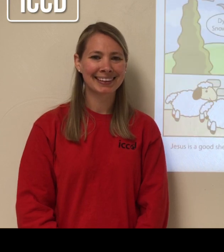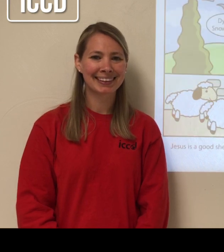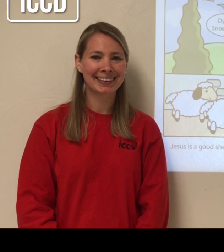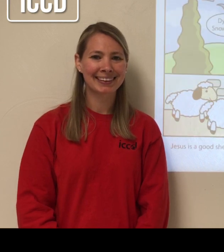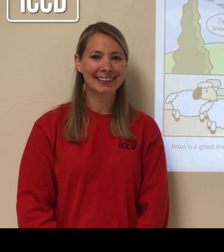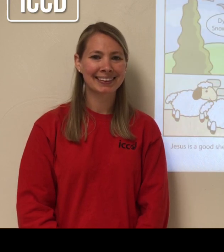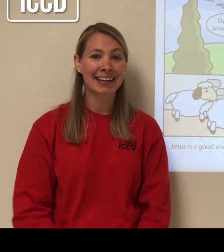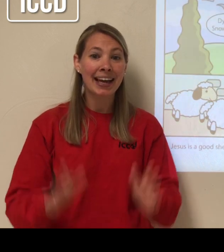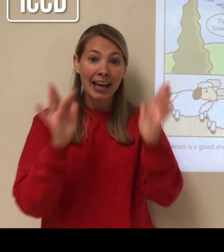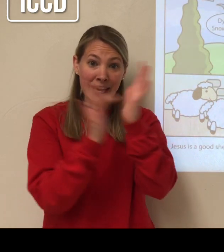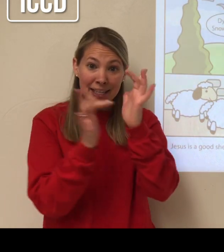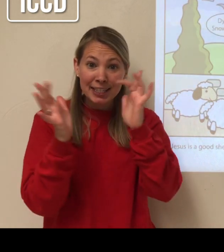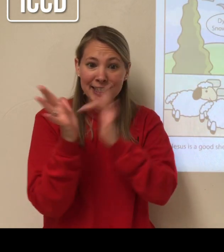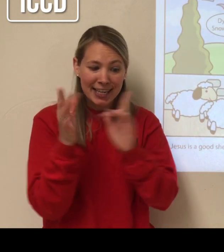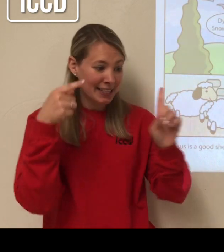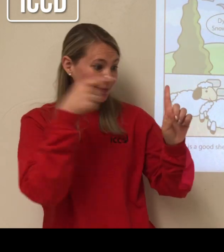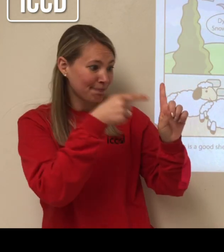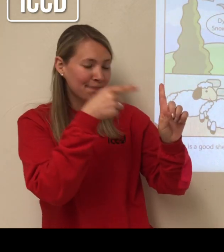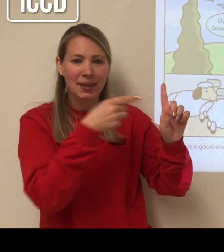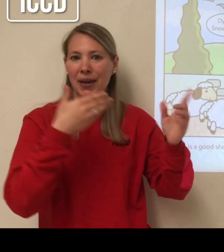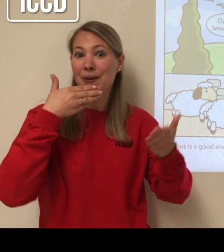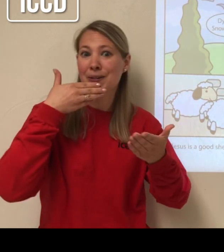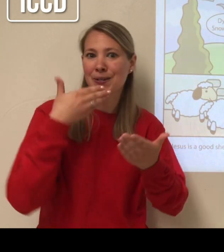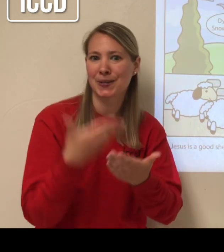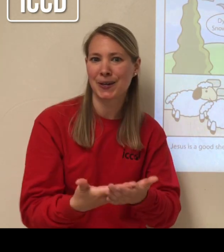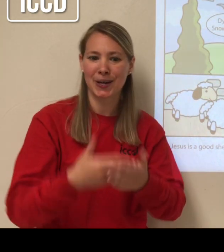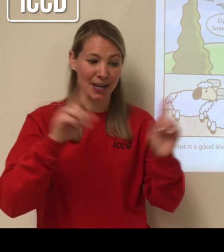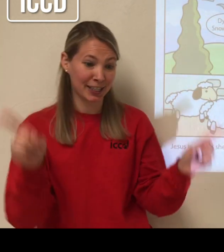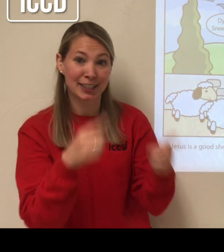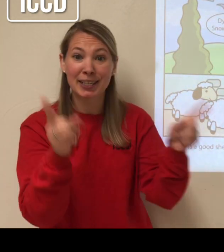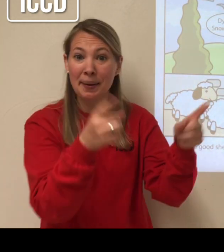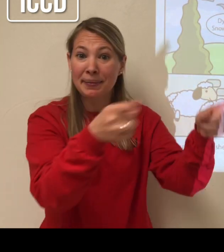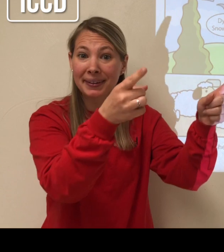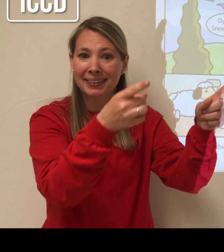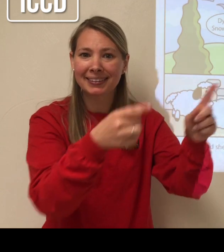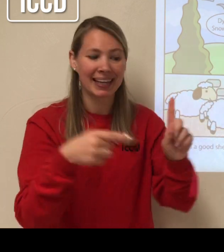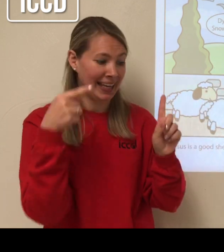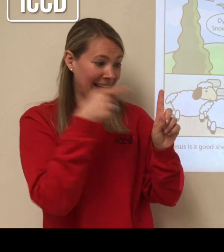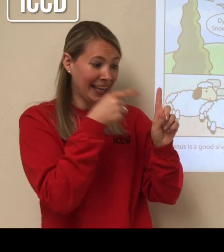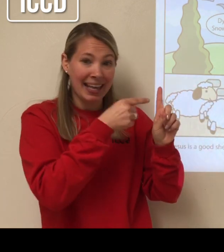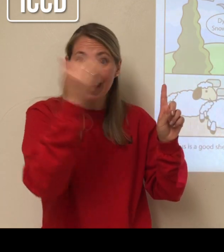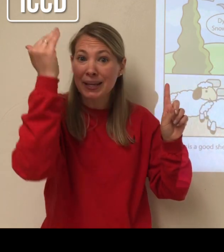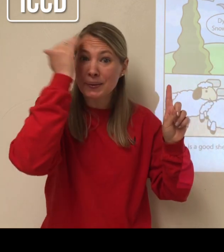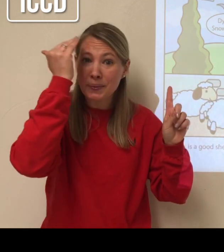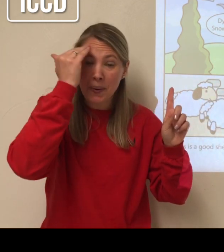Jesus is a good shepherd. He knows each of his little sheep by name.